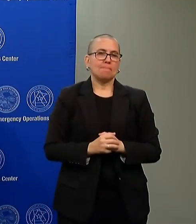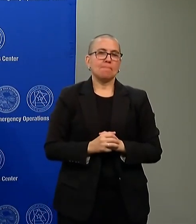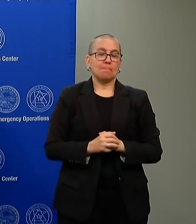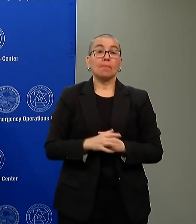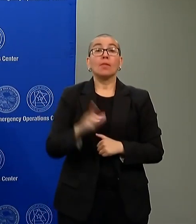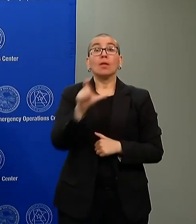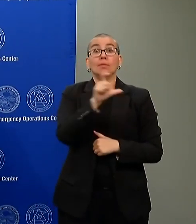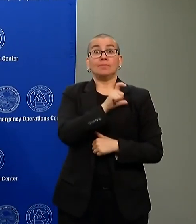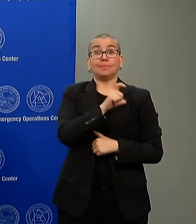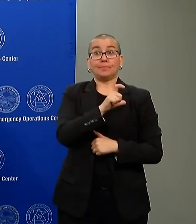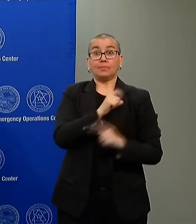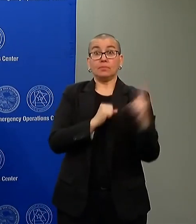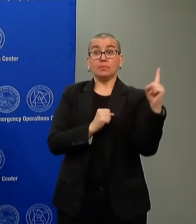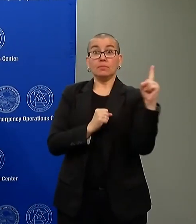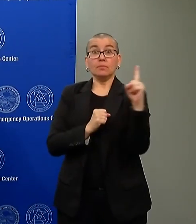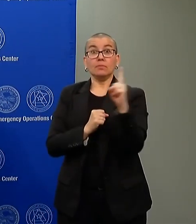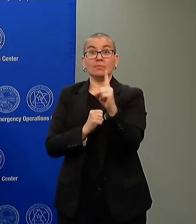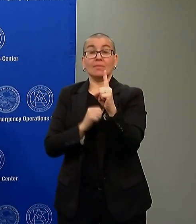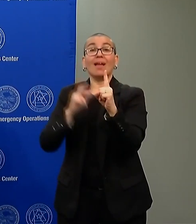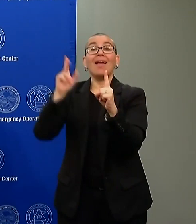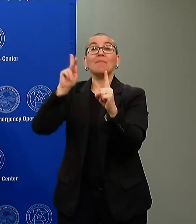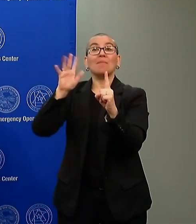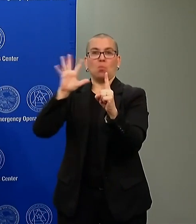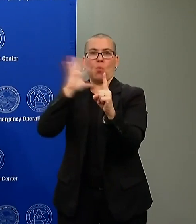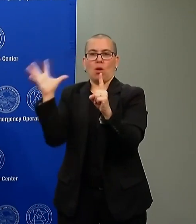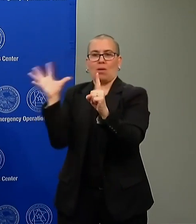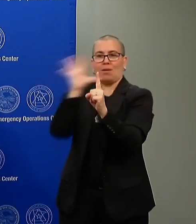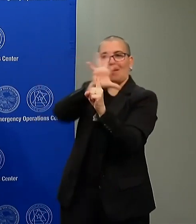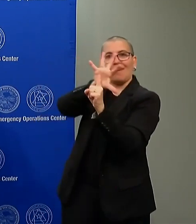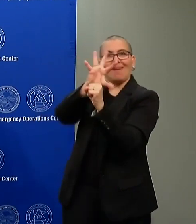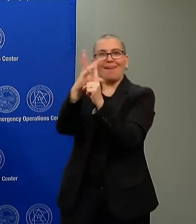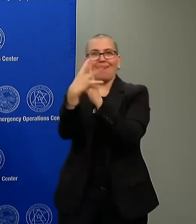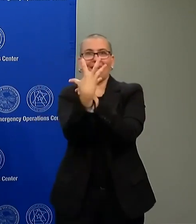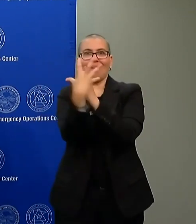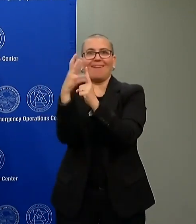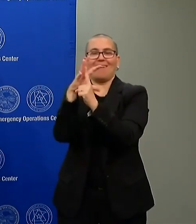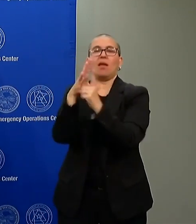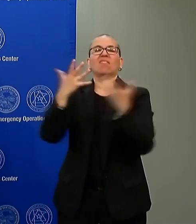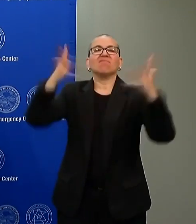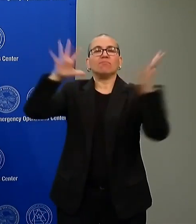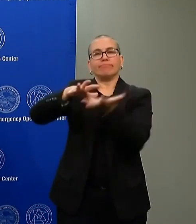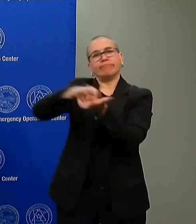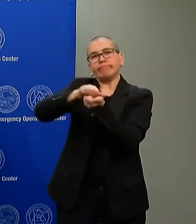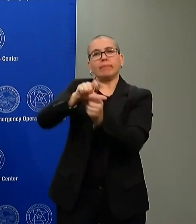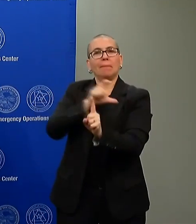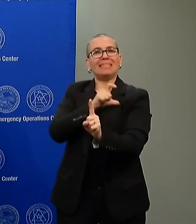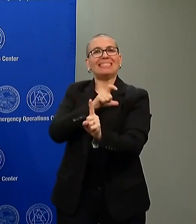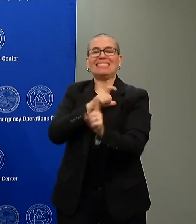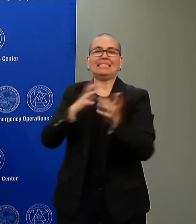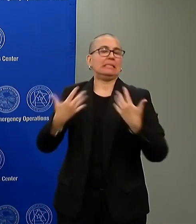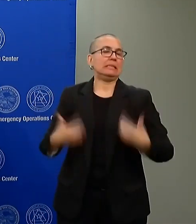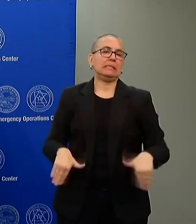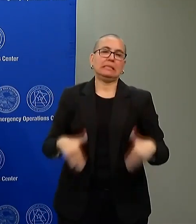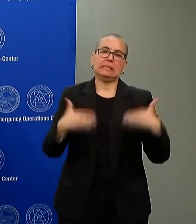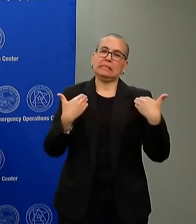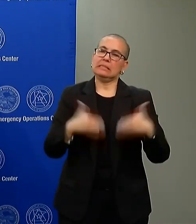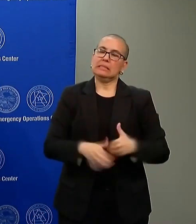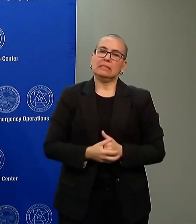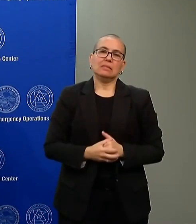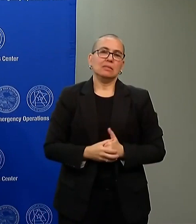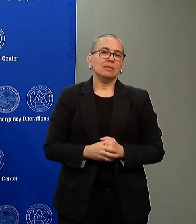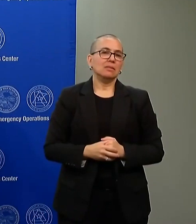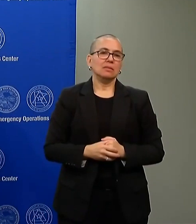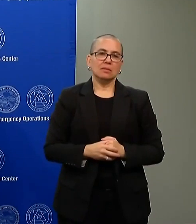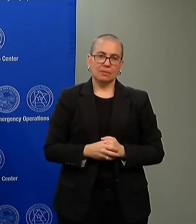deadly force is used and then chaos ensues. So the question about, are you out there? Have you put enough on there? Just to be very clear,